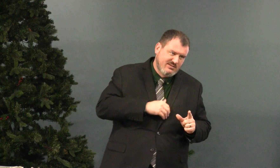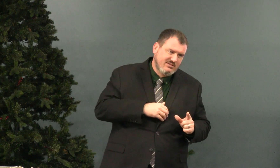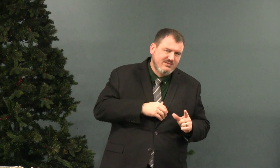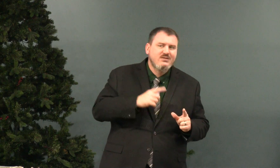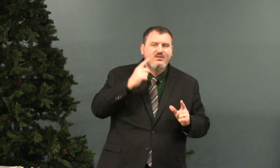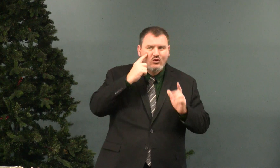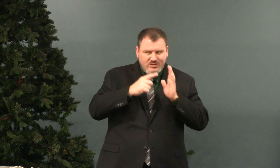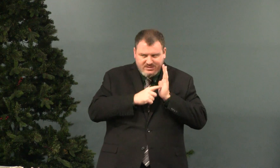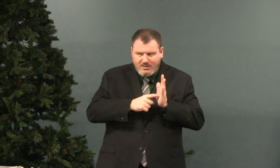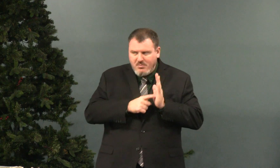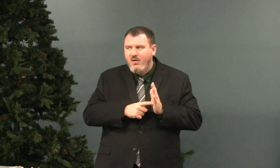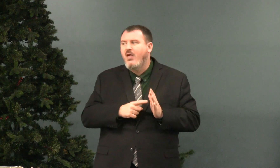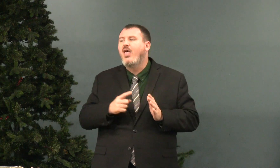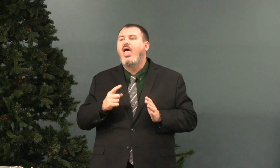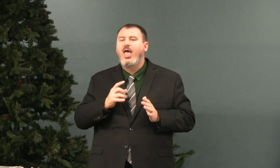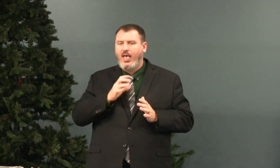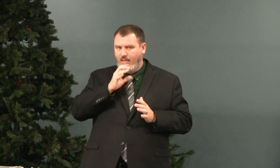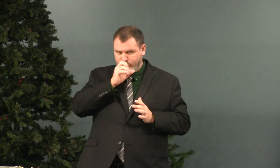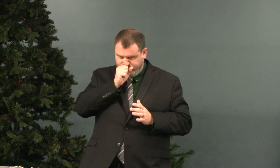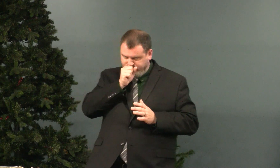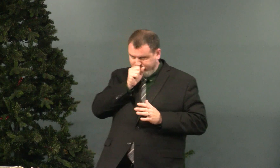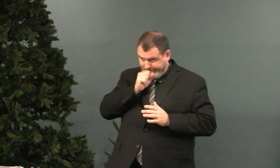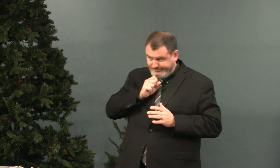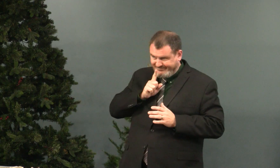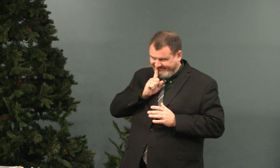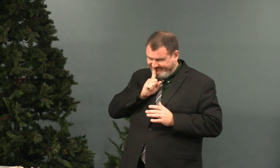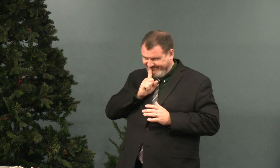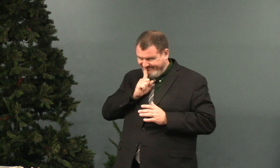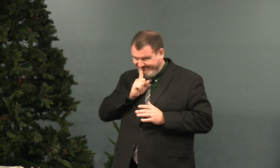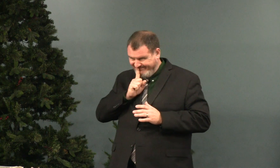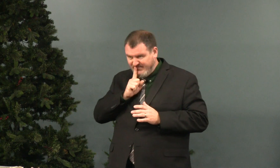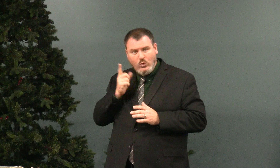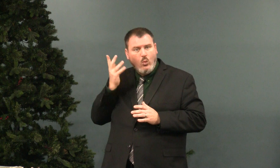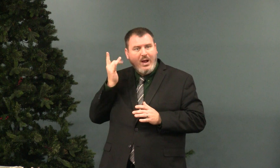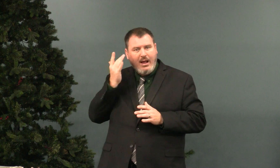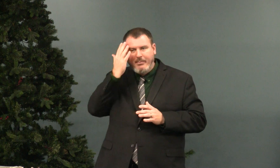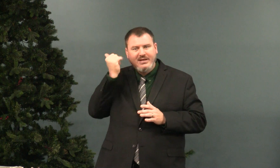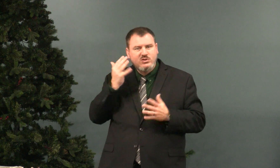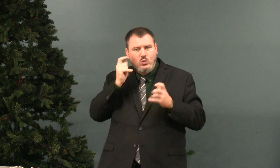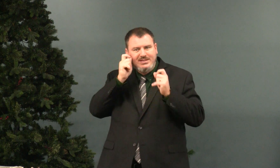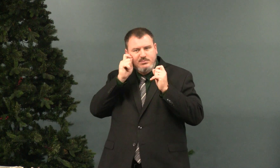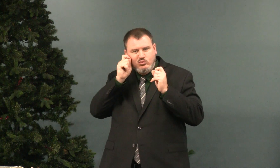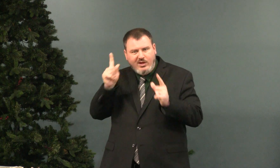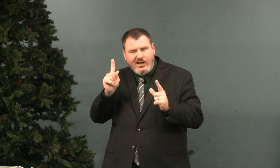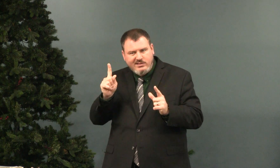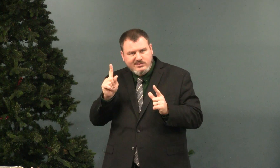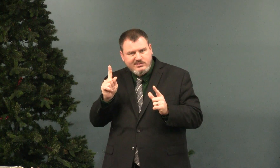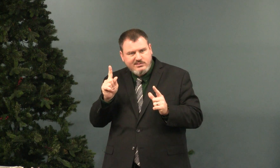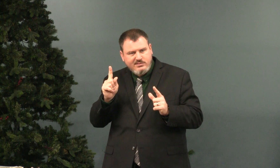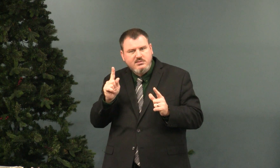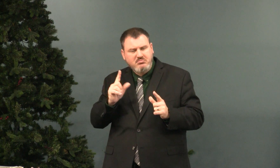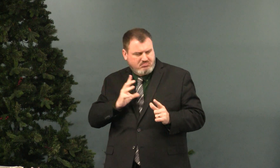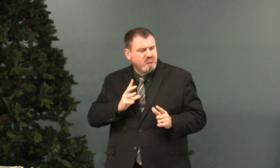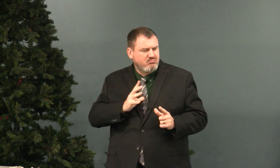surprise and lies. For example, if I keep something quiet because I want to surprise someone,